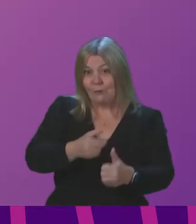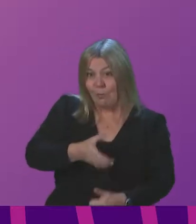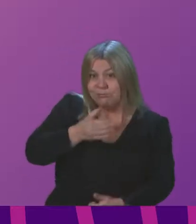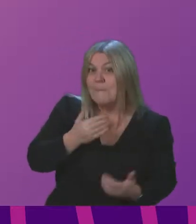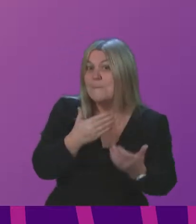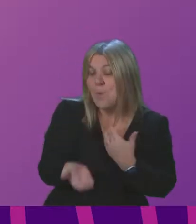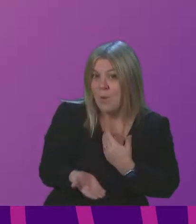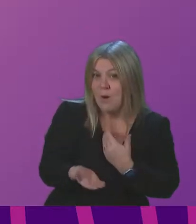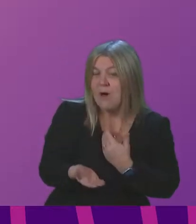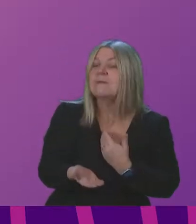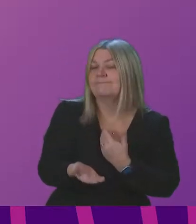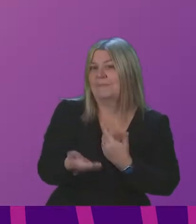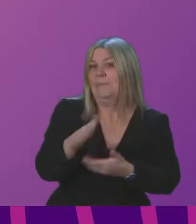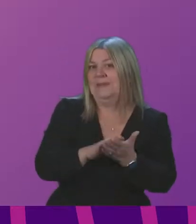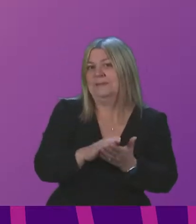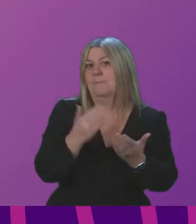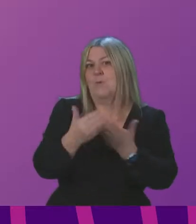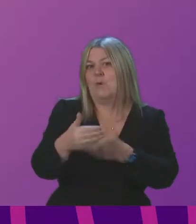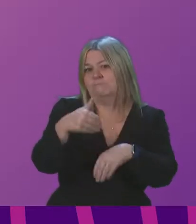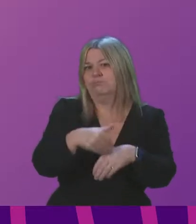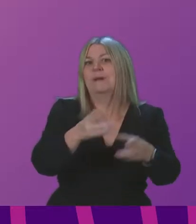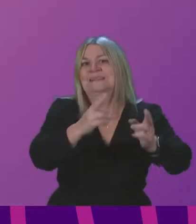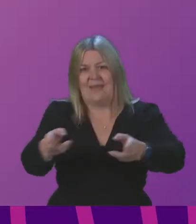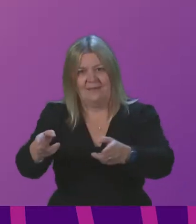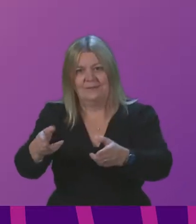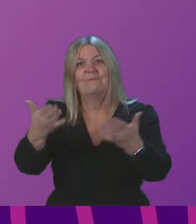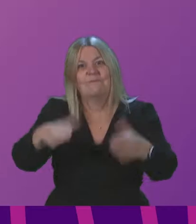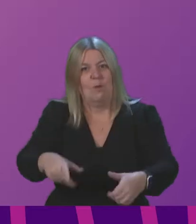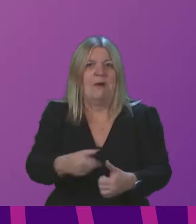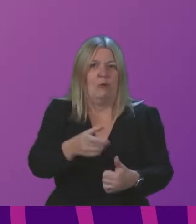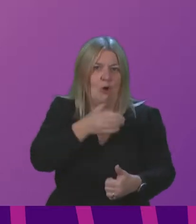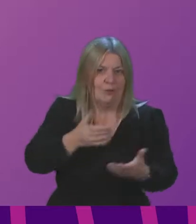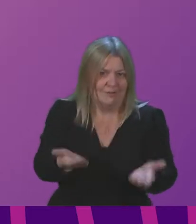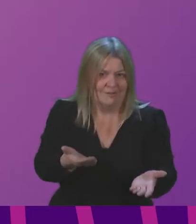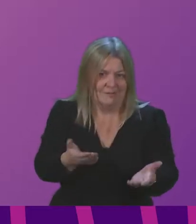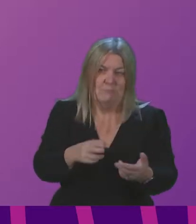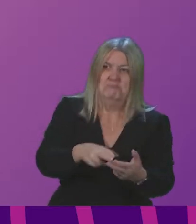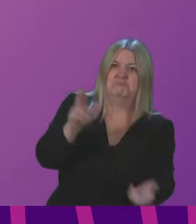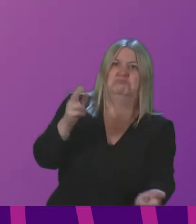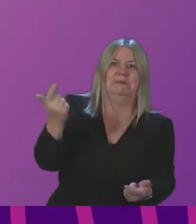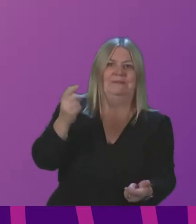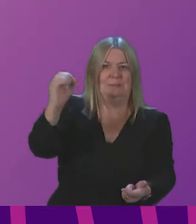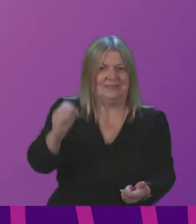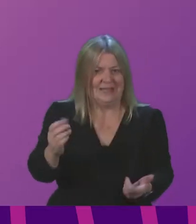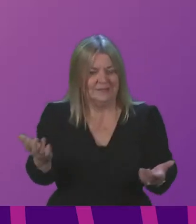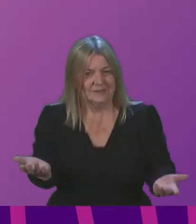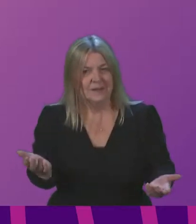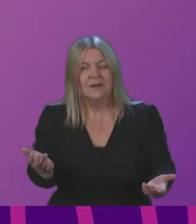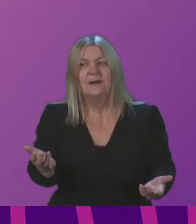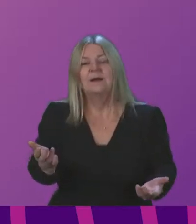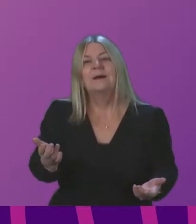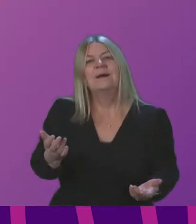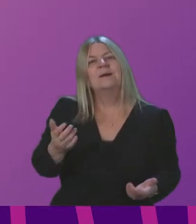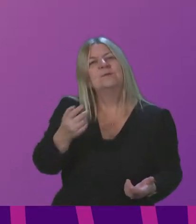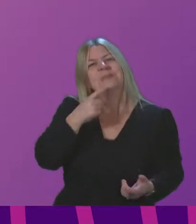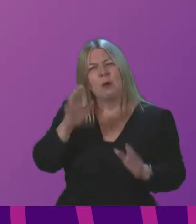17% in 2020. We need to address the ubiquity of alcohol. Why, when we are constantly told